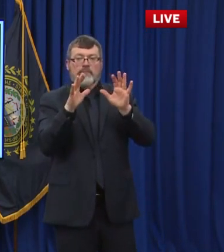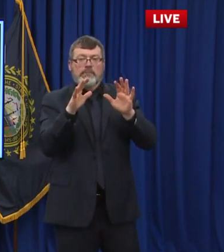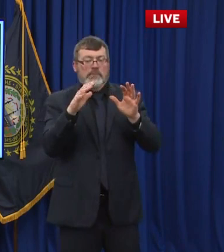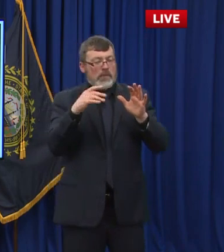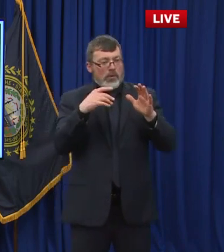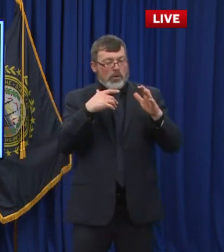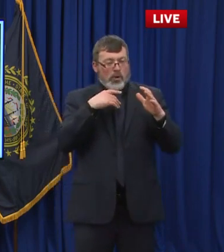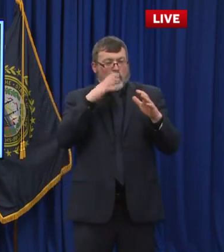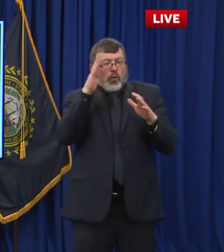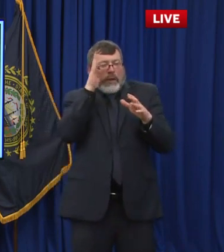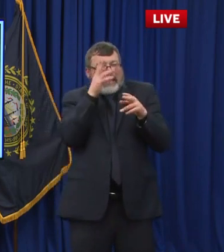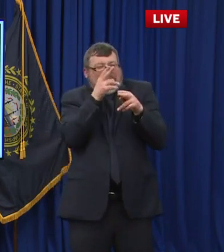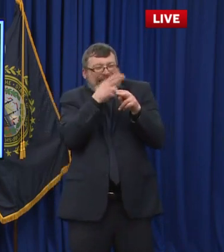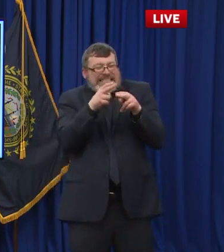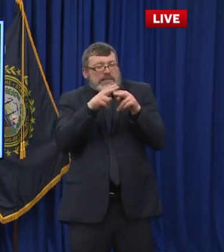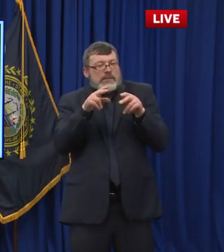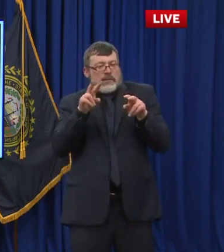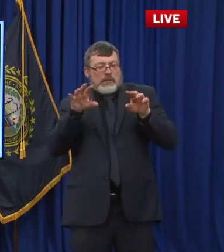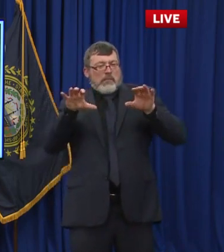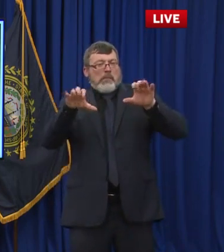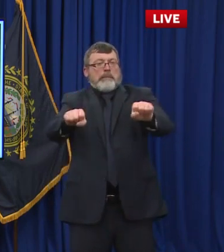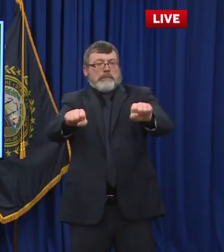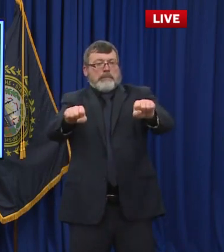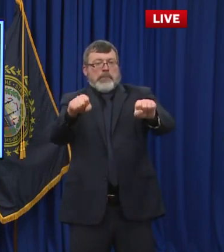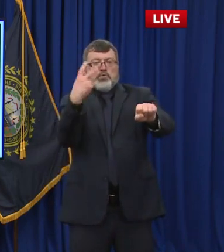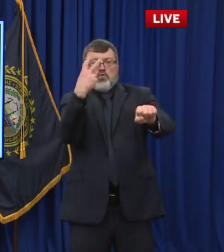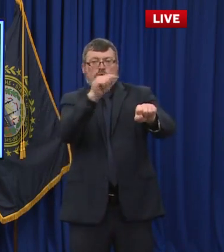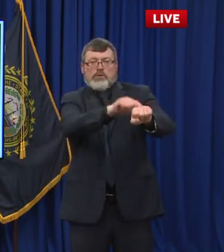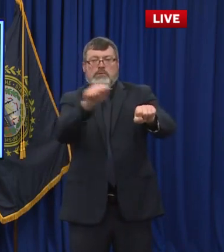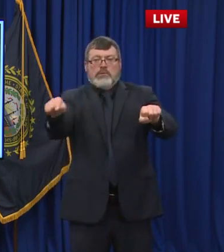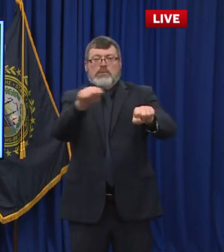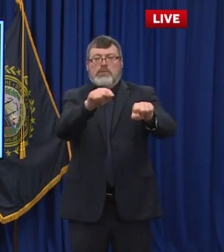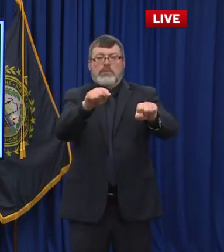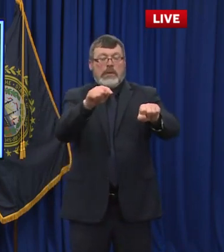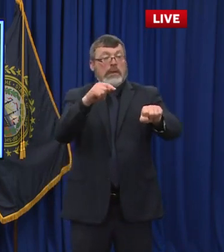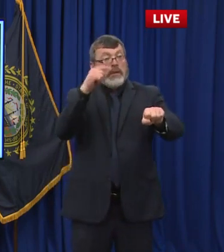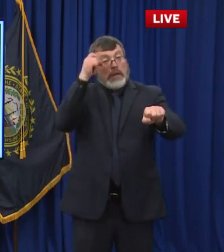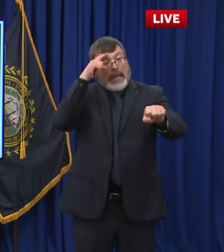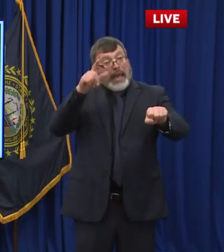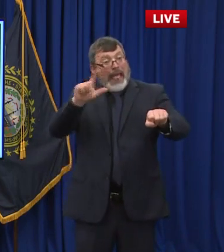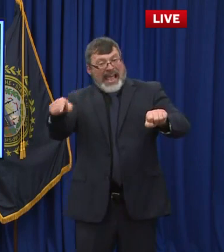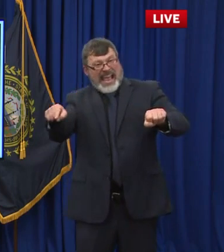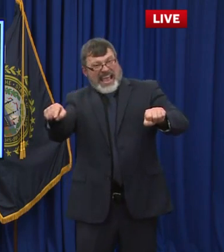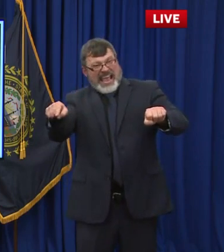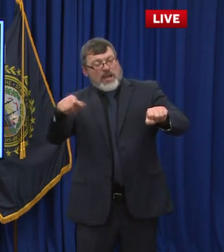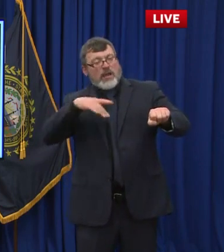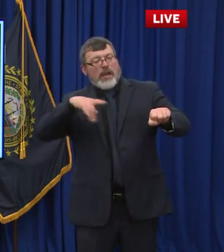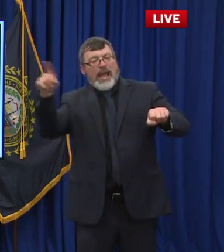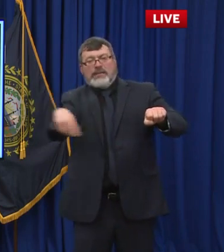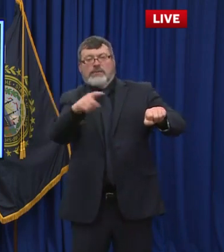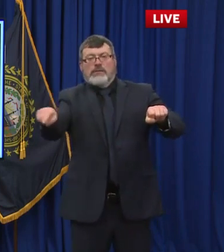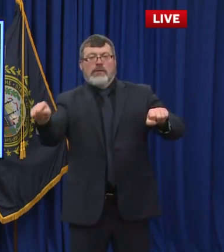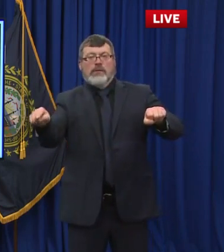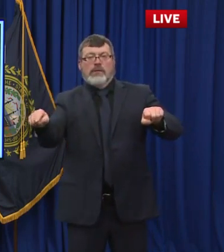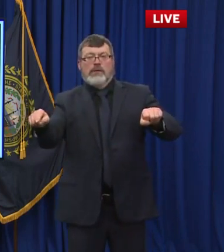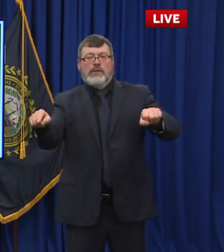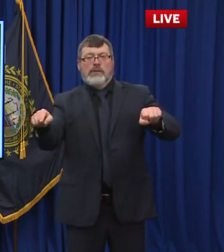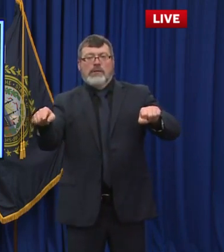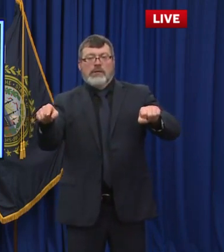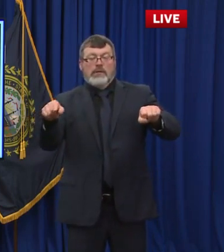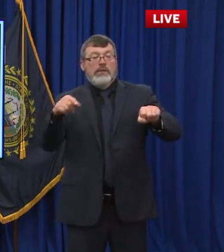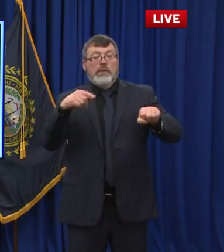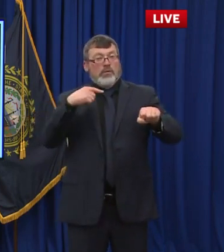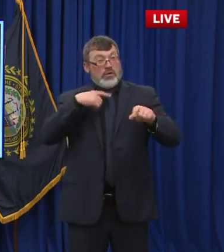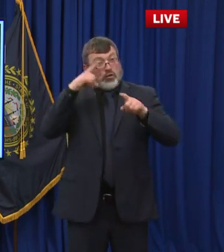manually remove from the system. So that could take a little time as well. So if you get an opportunity to go to one of these low income sites, community